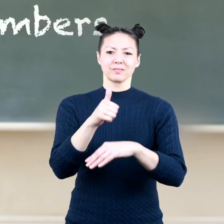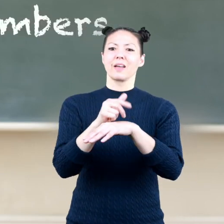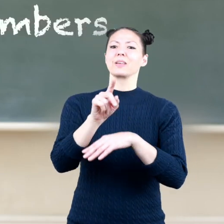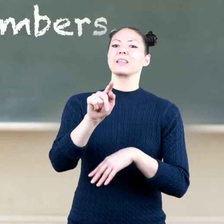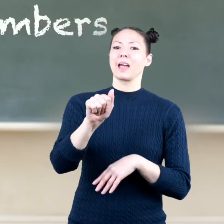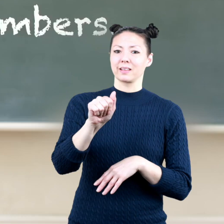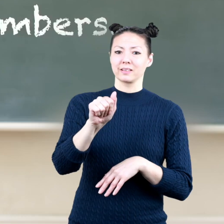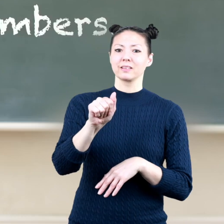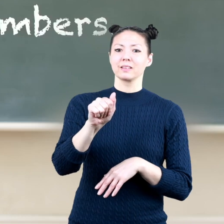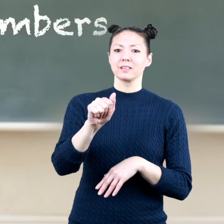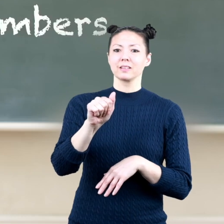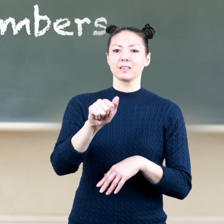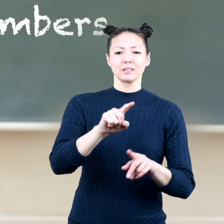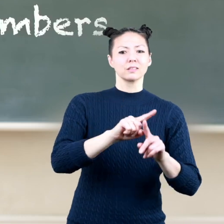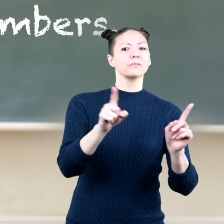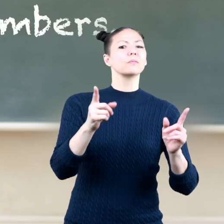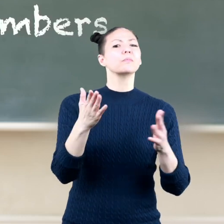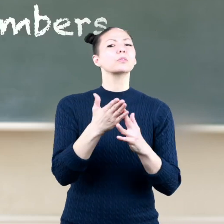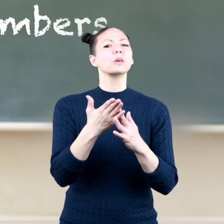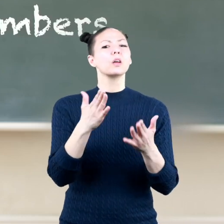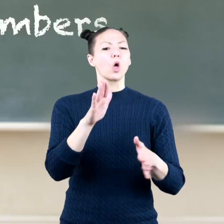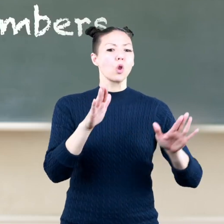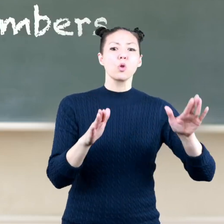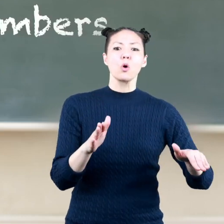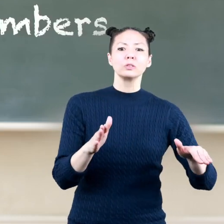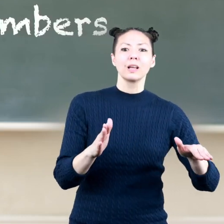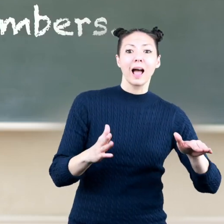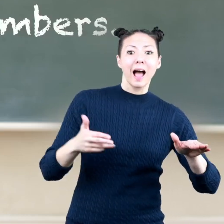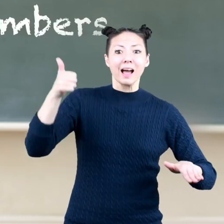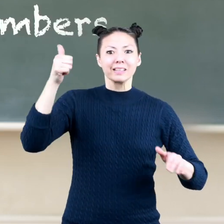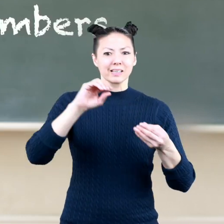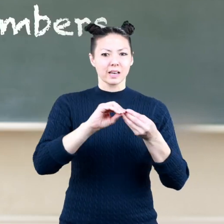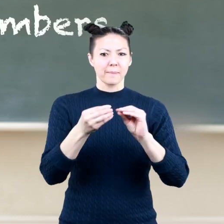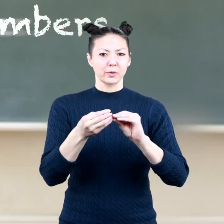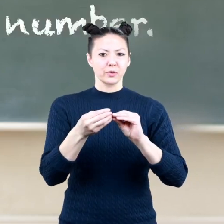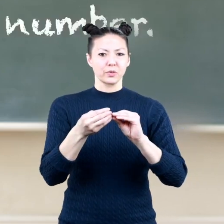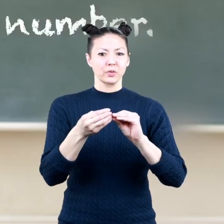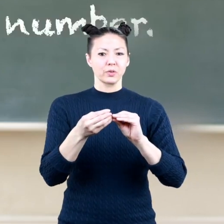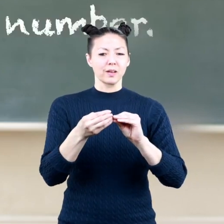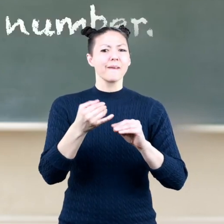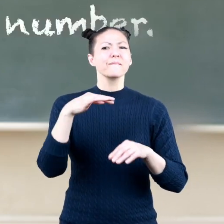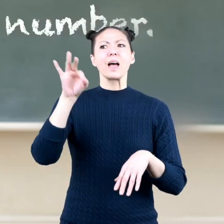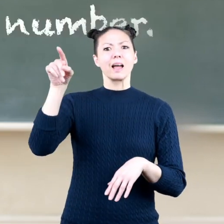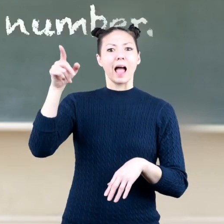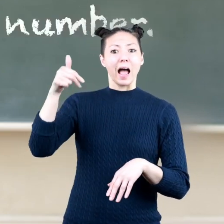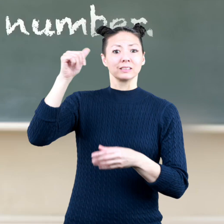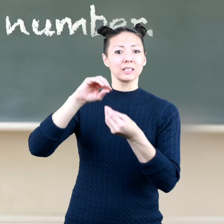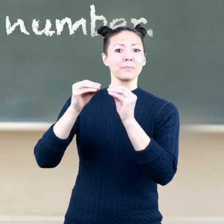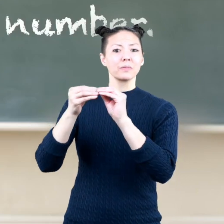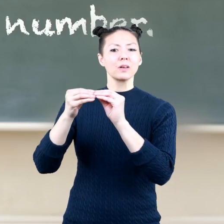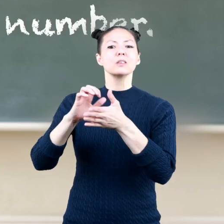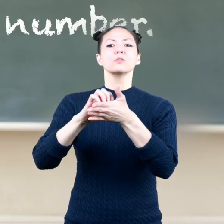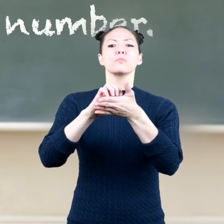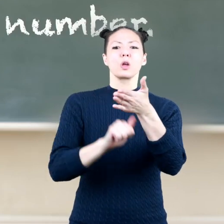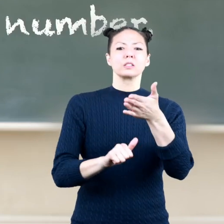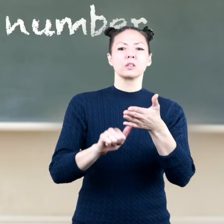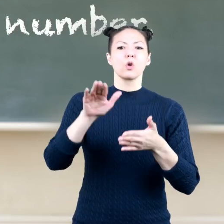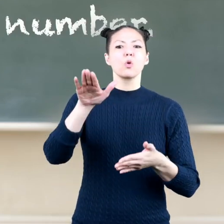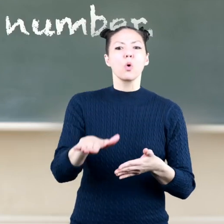of data is the difference between the lowest and highest numbers find the highest number and subtract the lowest number